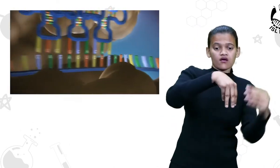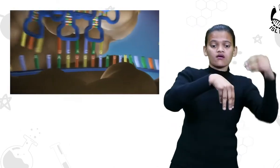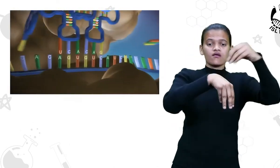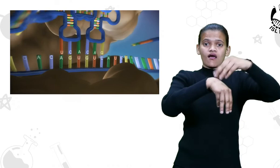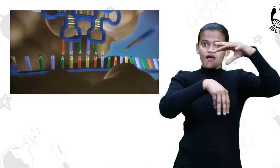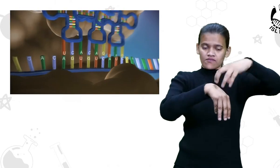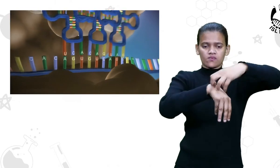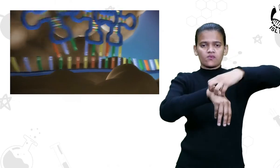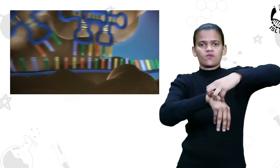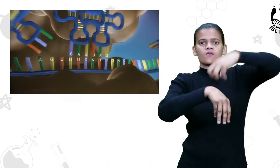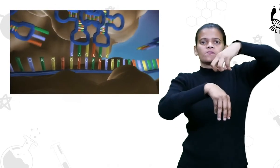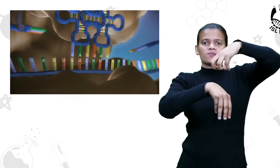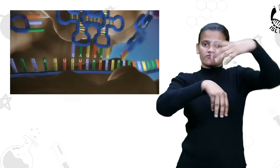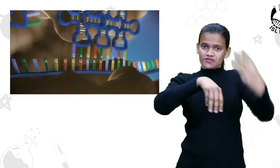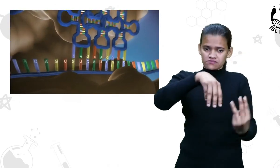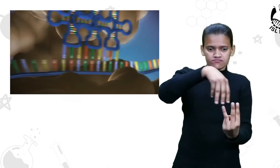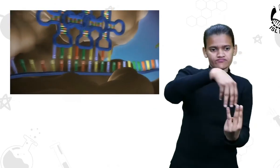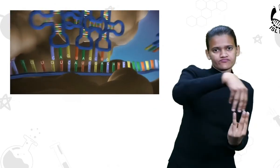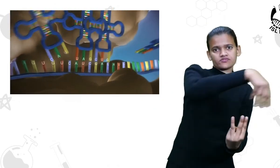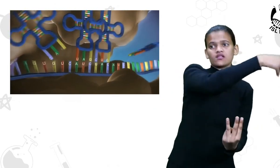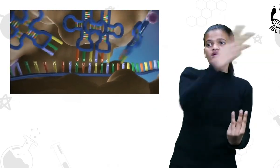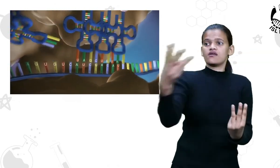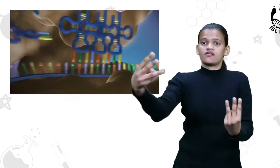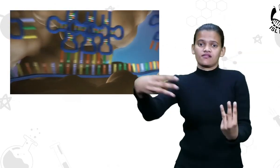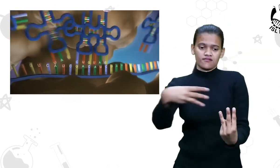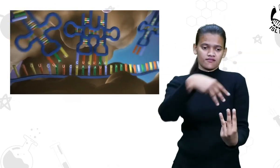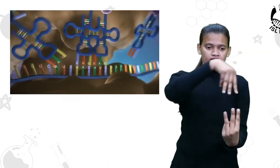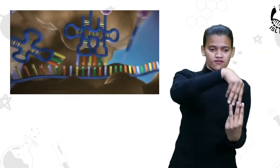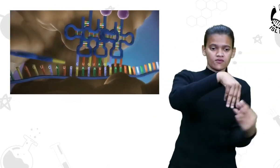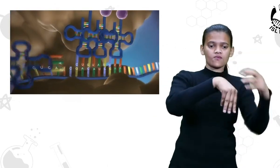Once the last amino acid has been added,